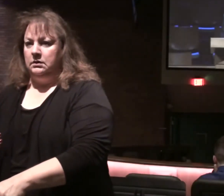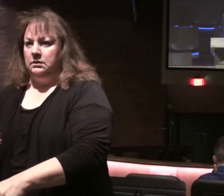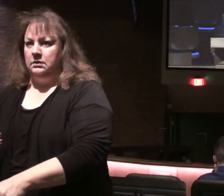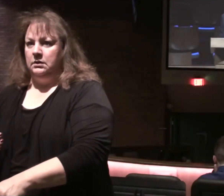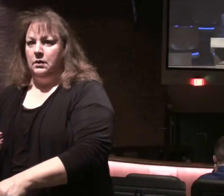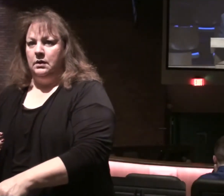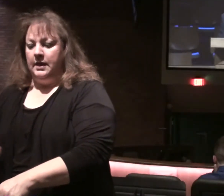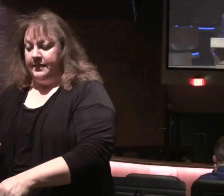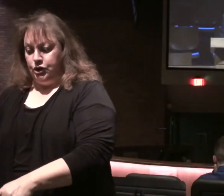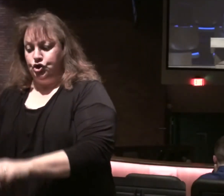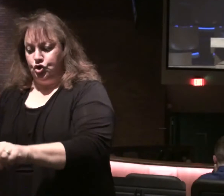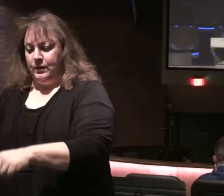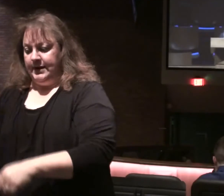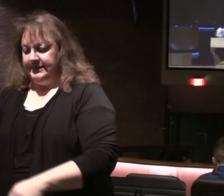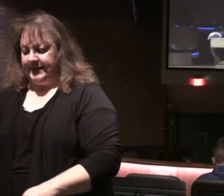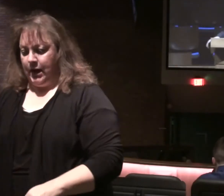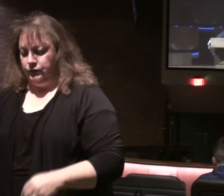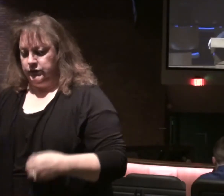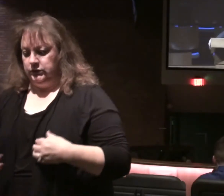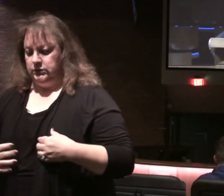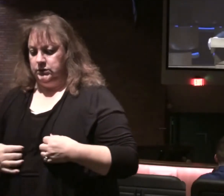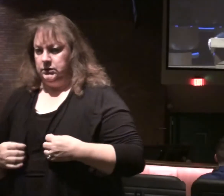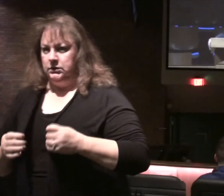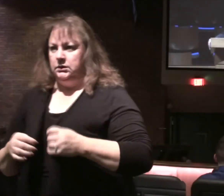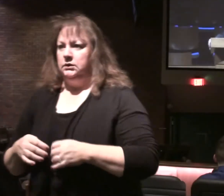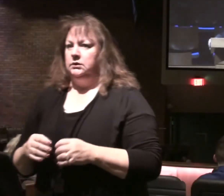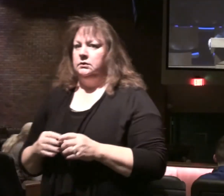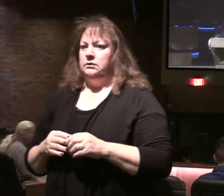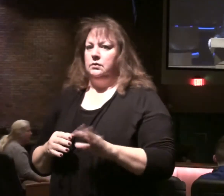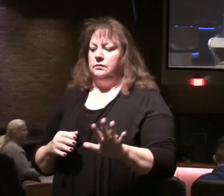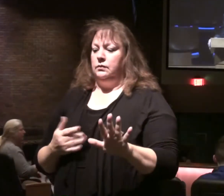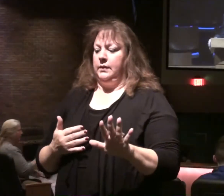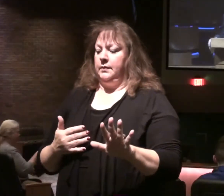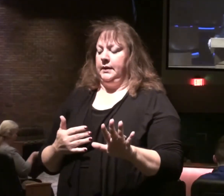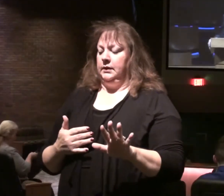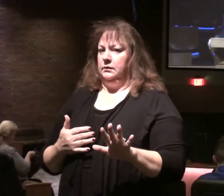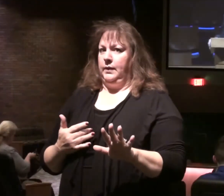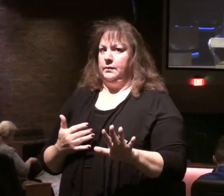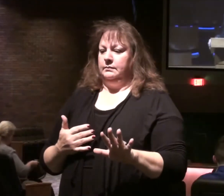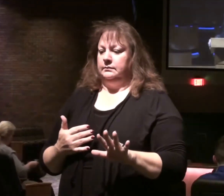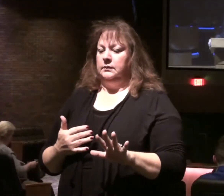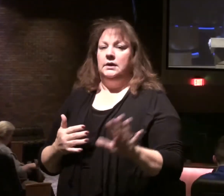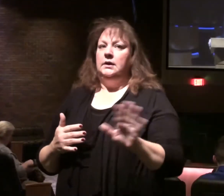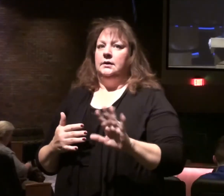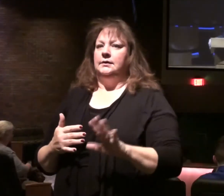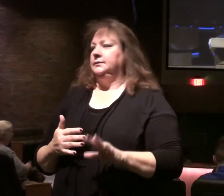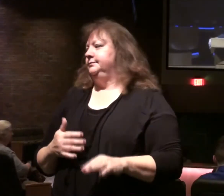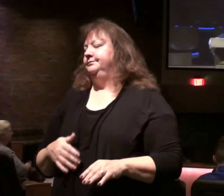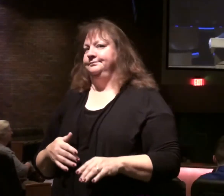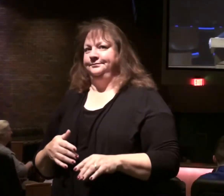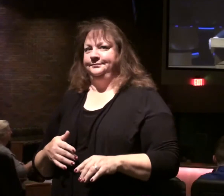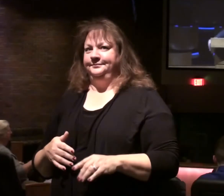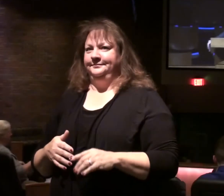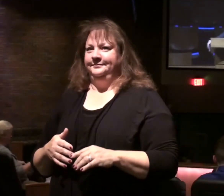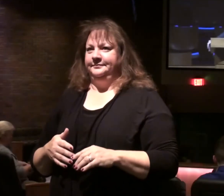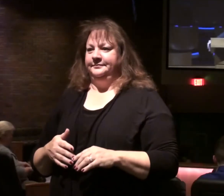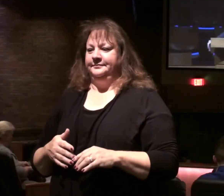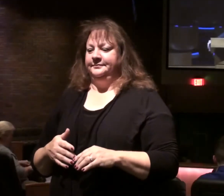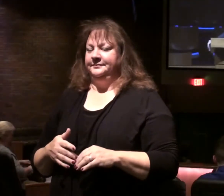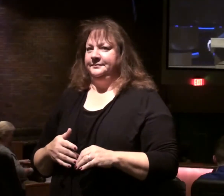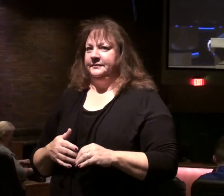what could be more exciting for us as God's people than talking about how everything